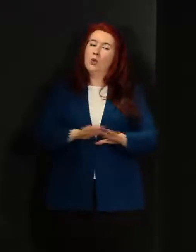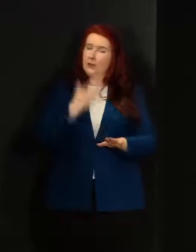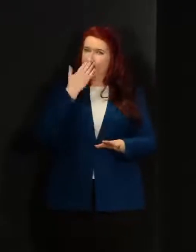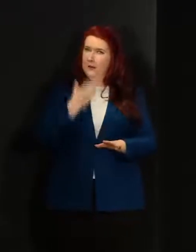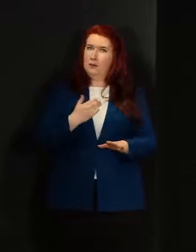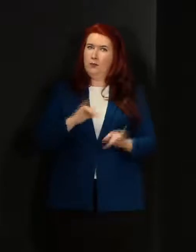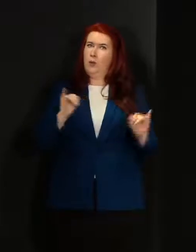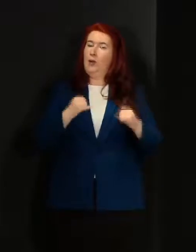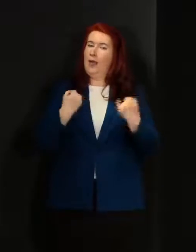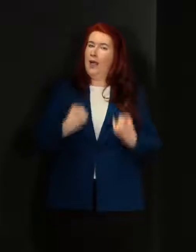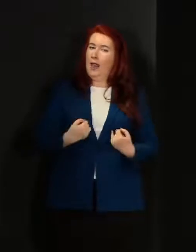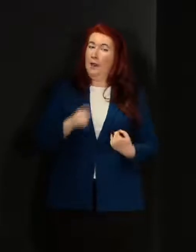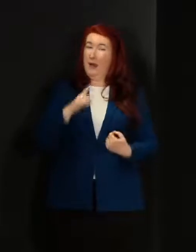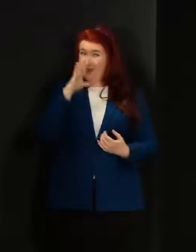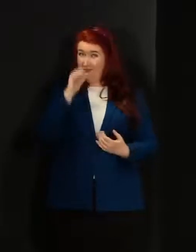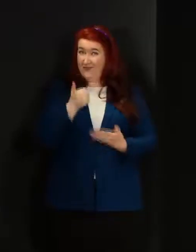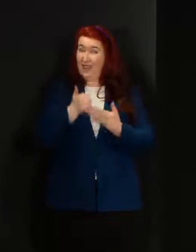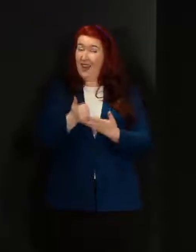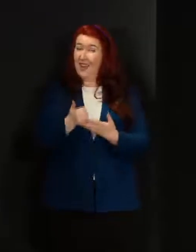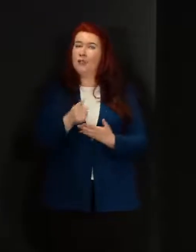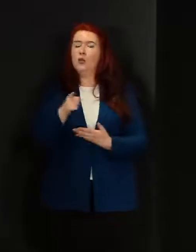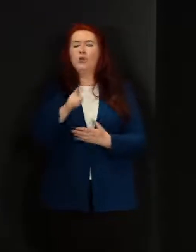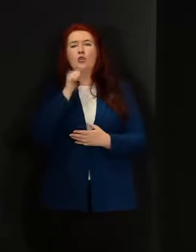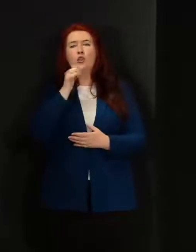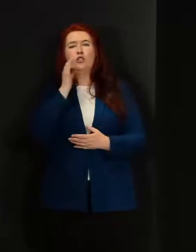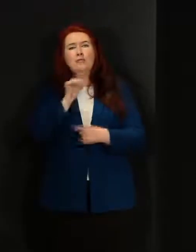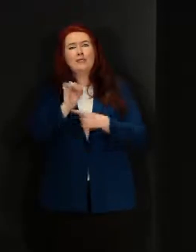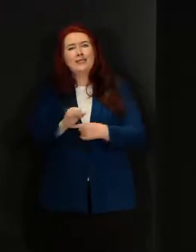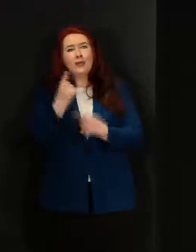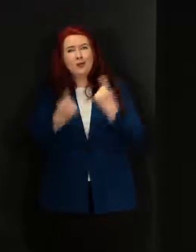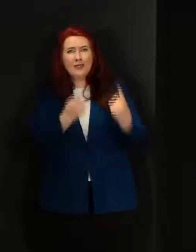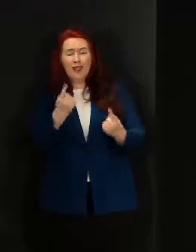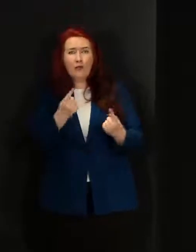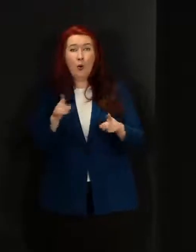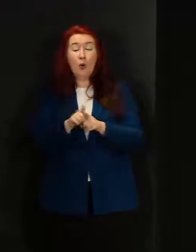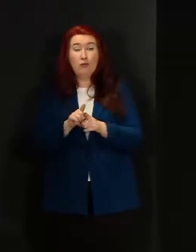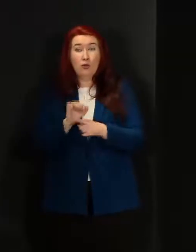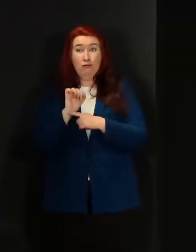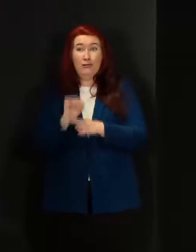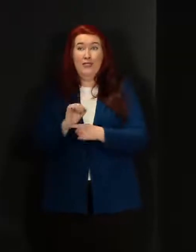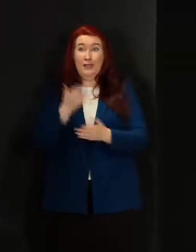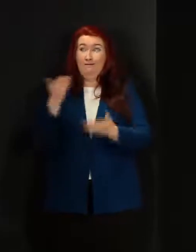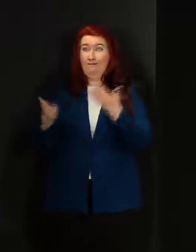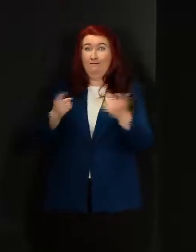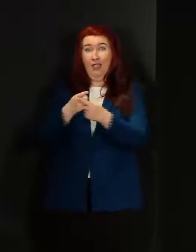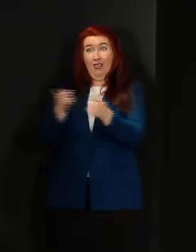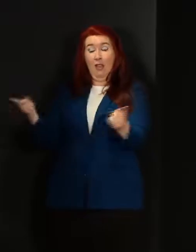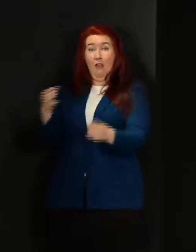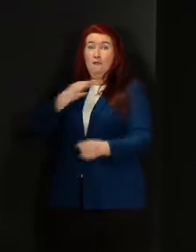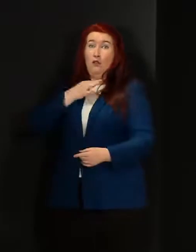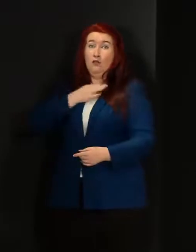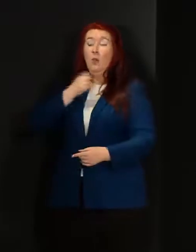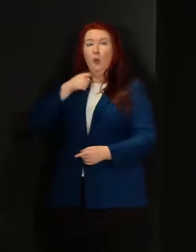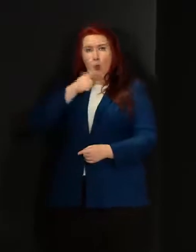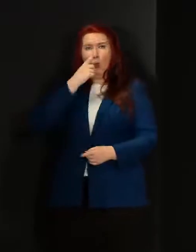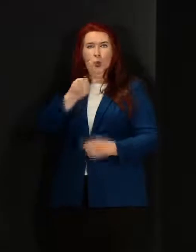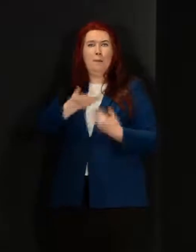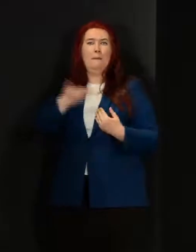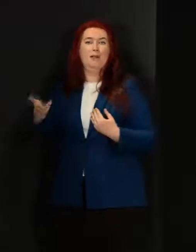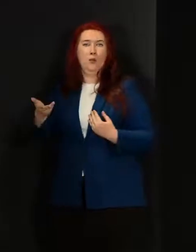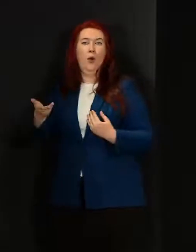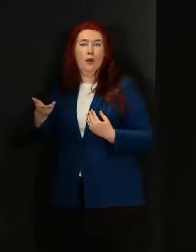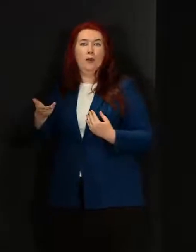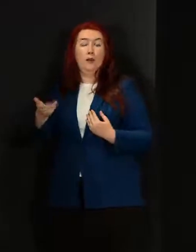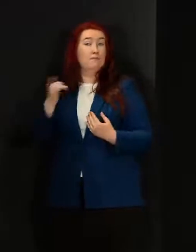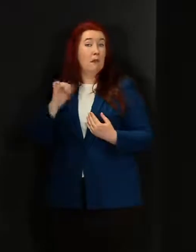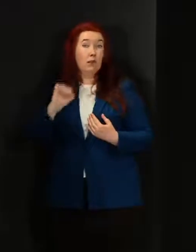very sick my advice my to them is you're not just protecting yourself you're also protecting those who are really vulnerable from this disease it may be